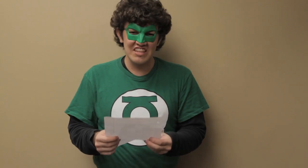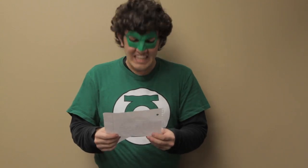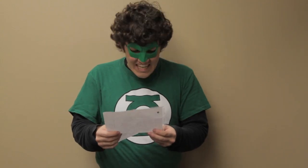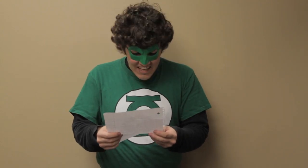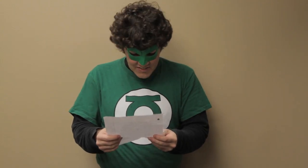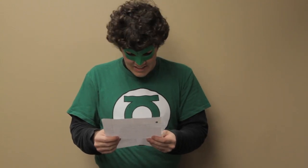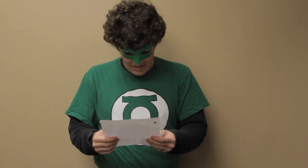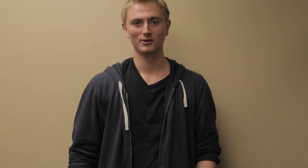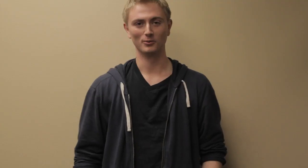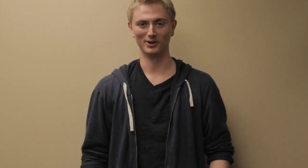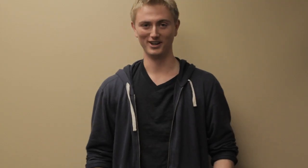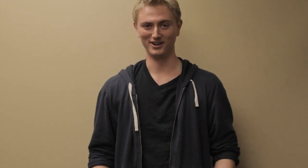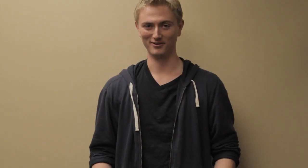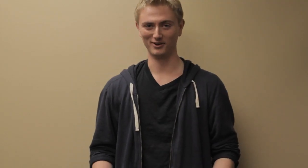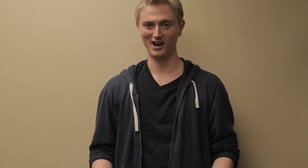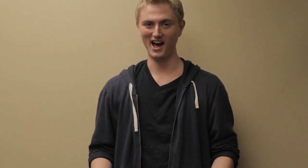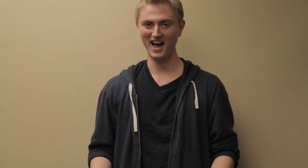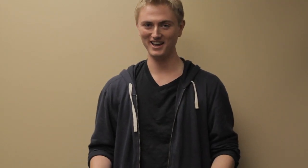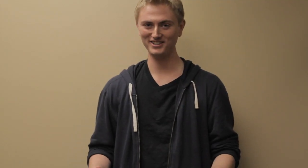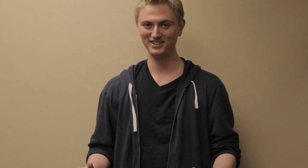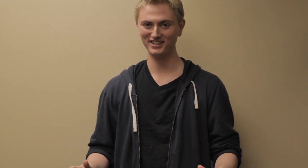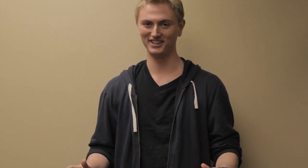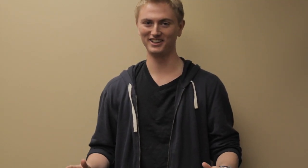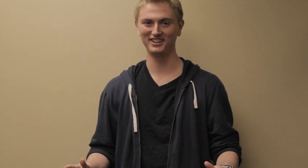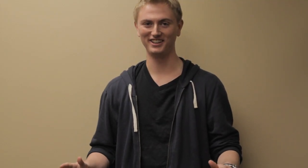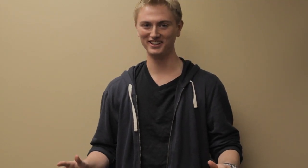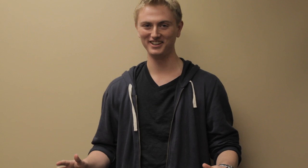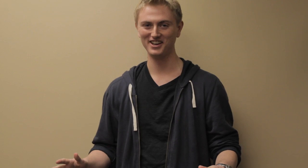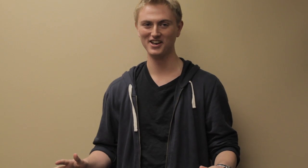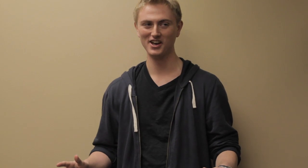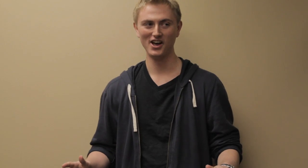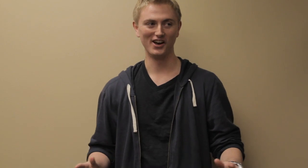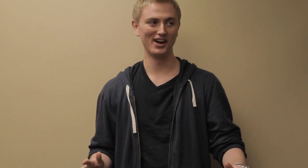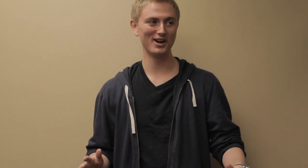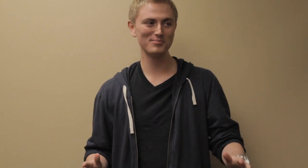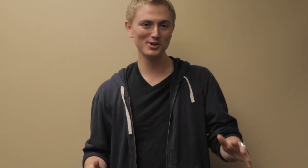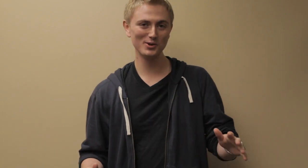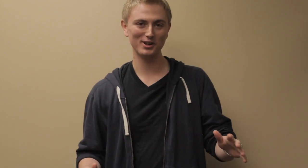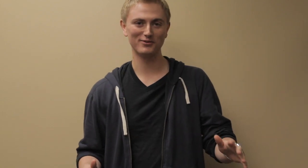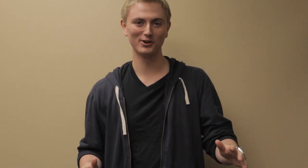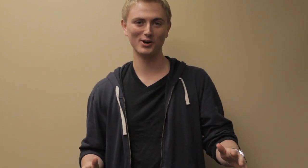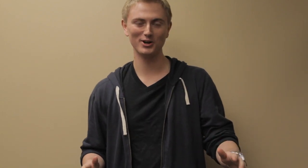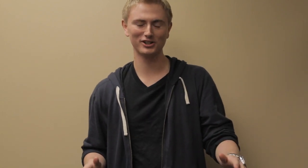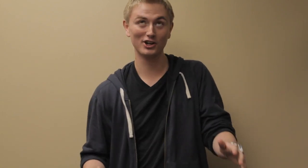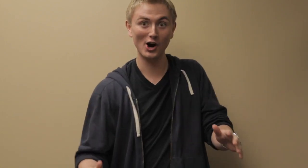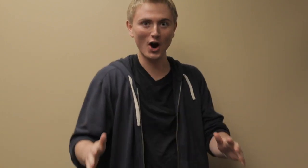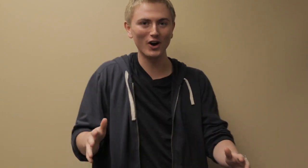leaves. Whenever I see a beautiful girl.